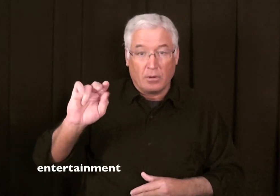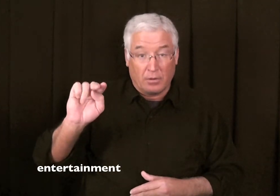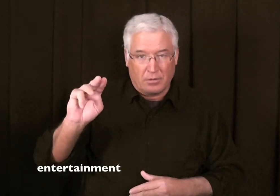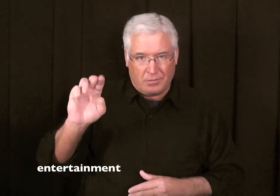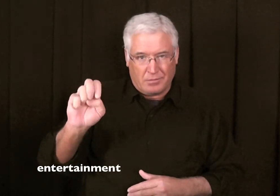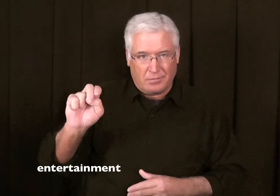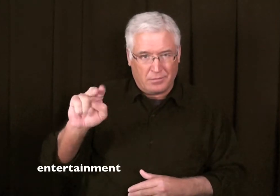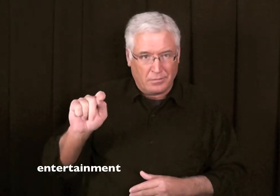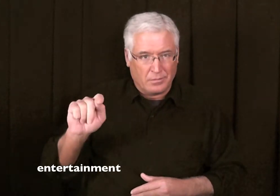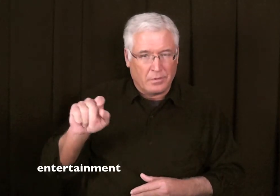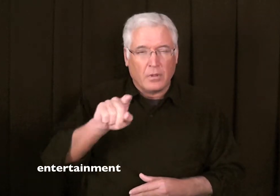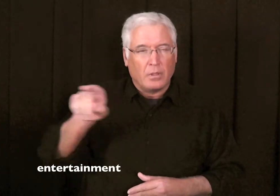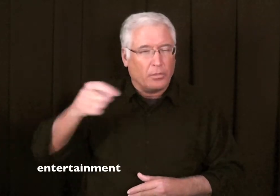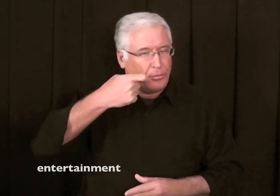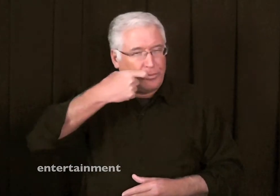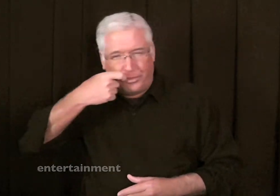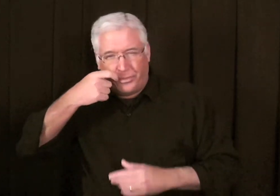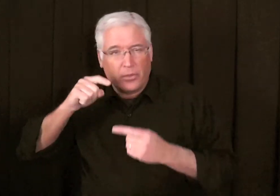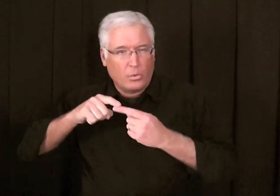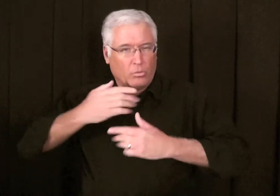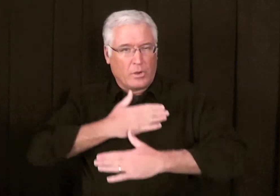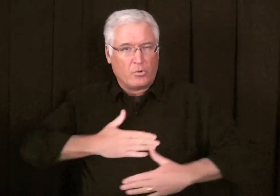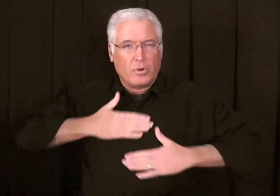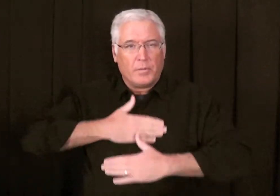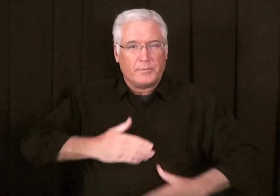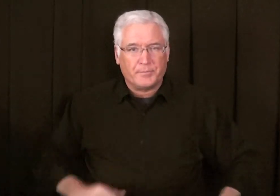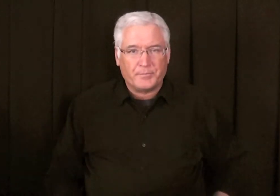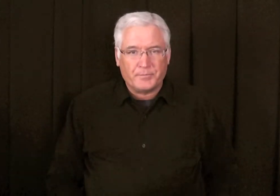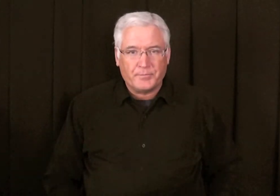entertainment. Many, they were even addicted to entertainment.